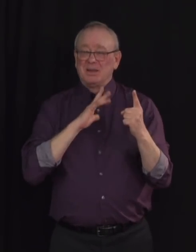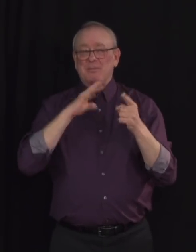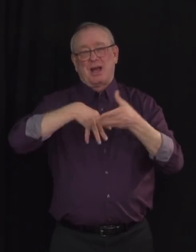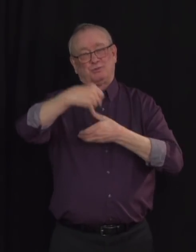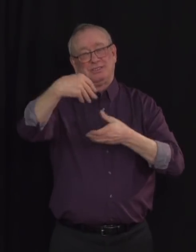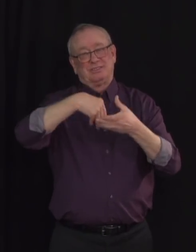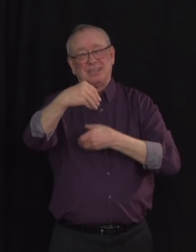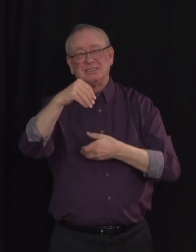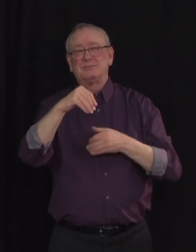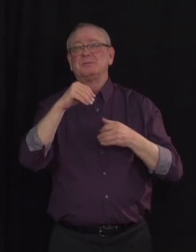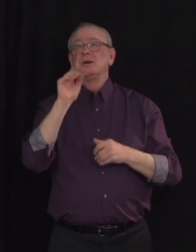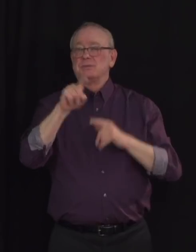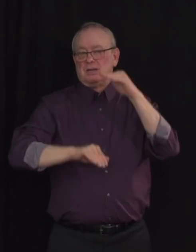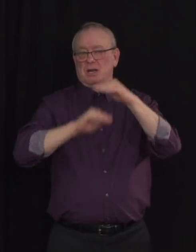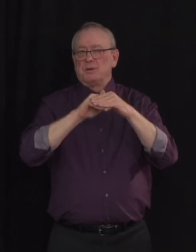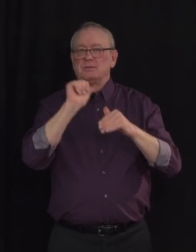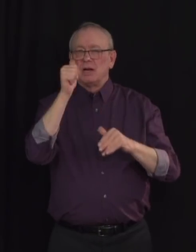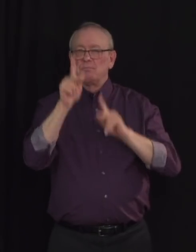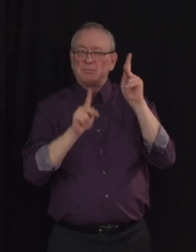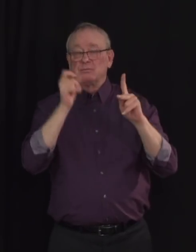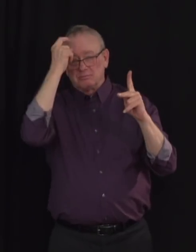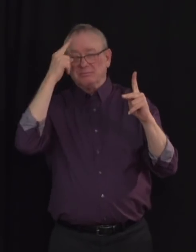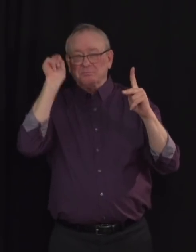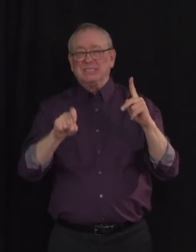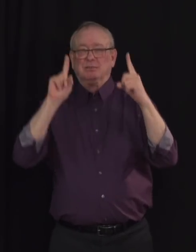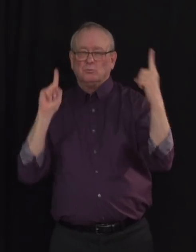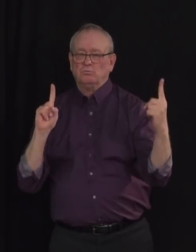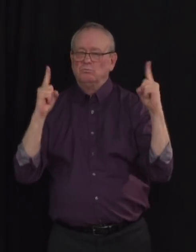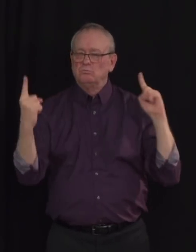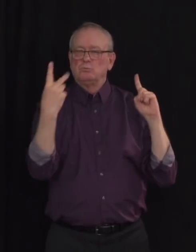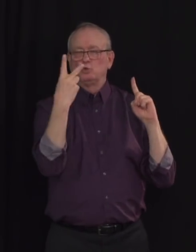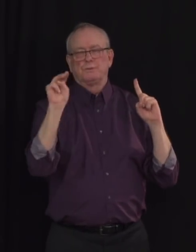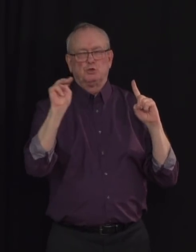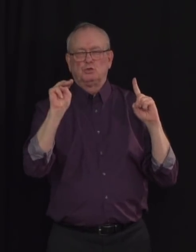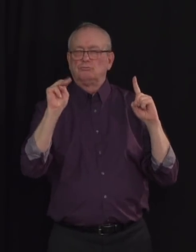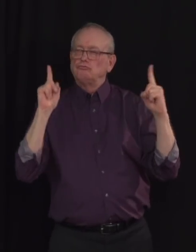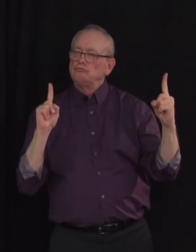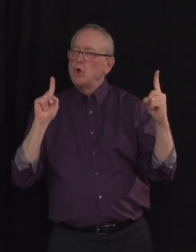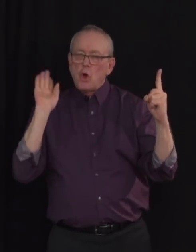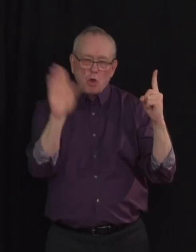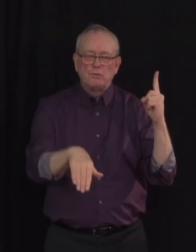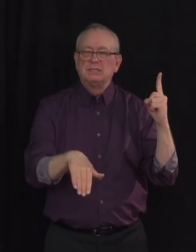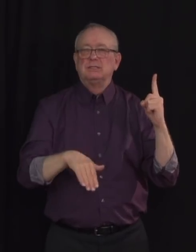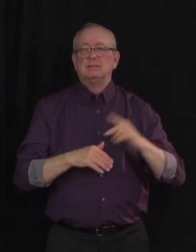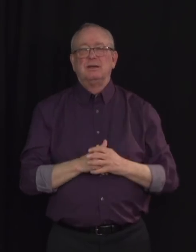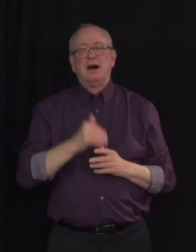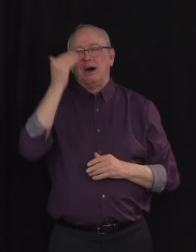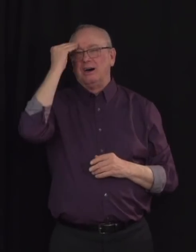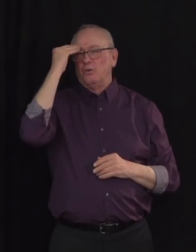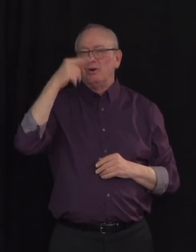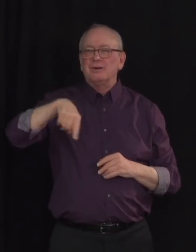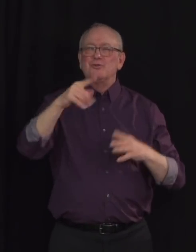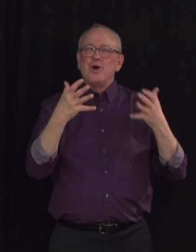2 metres apart at all times. I know that many people want to gather with friends and extended family in restaurants